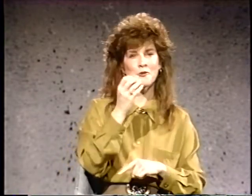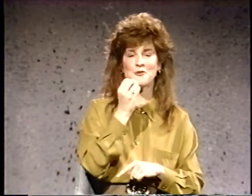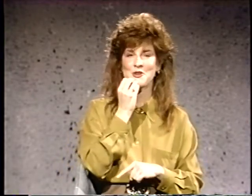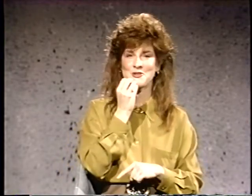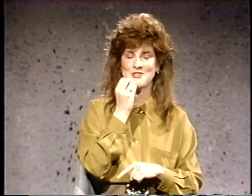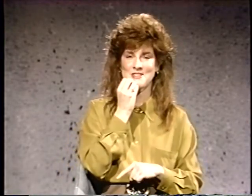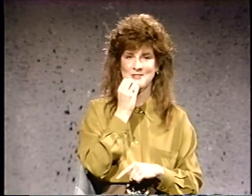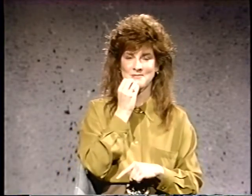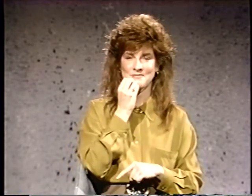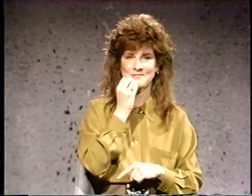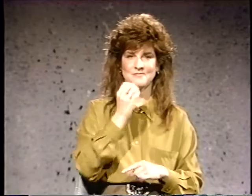foods.